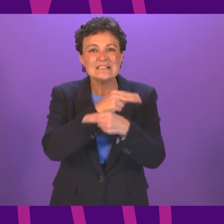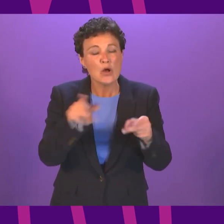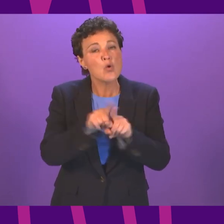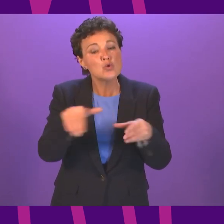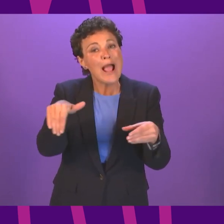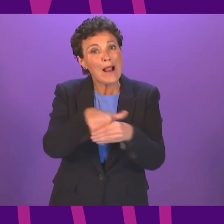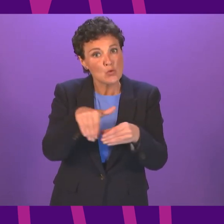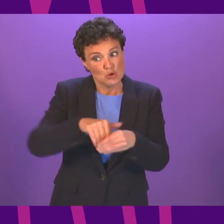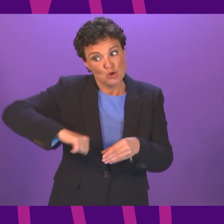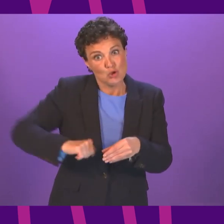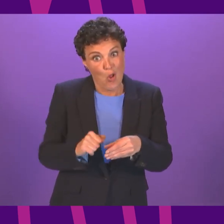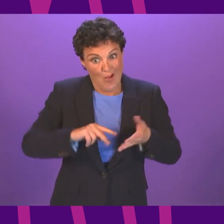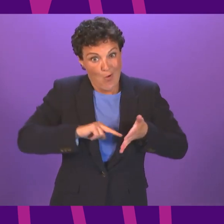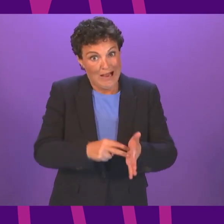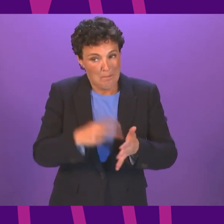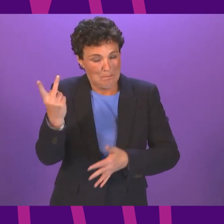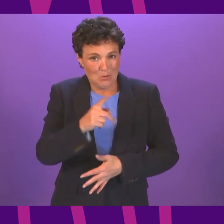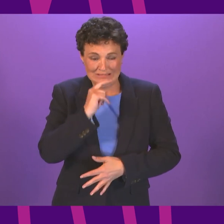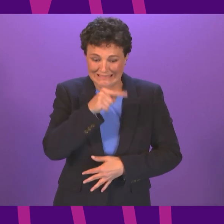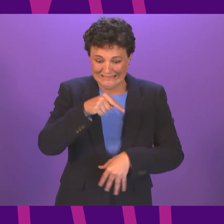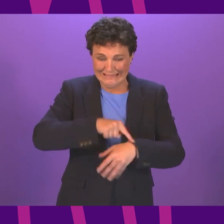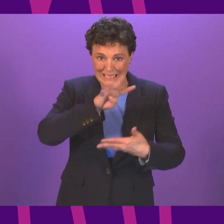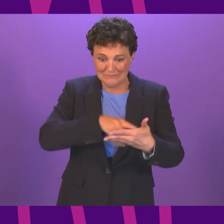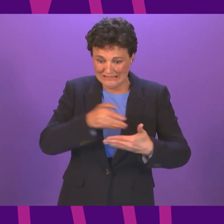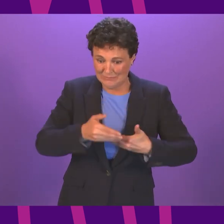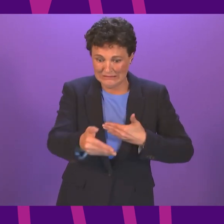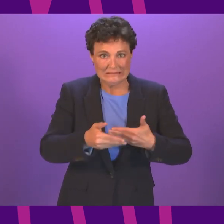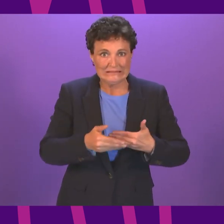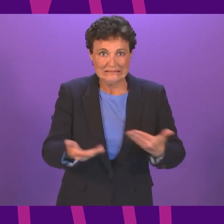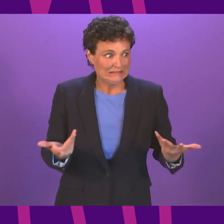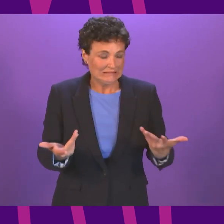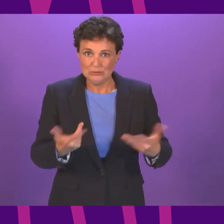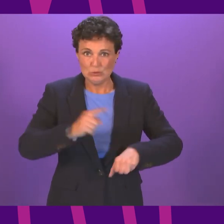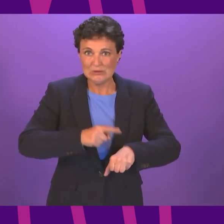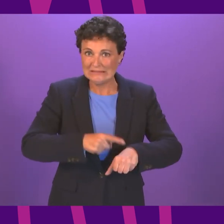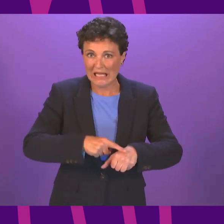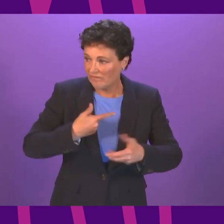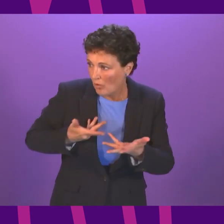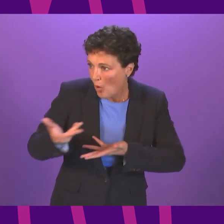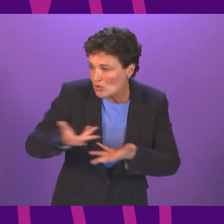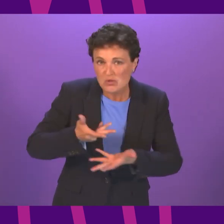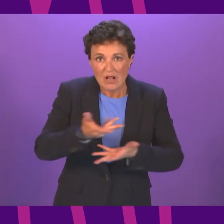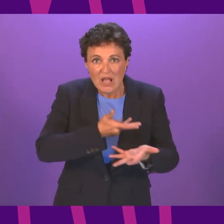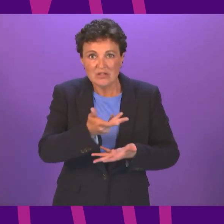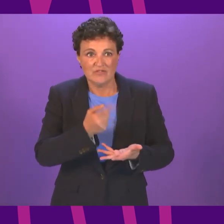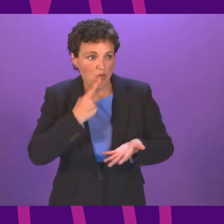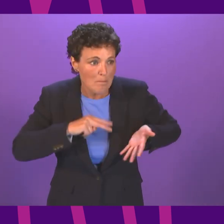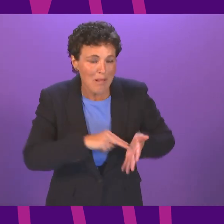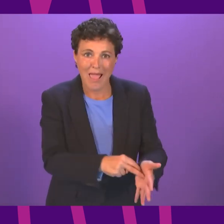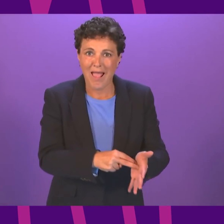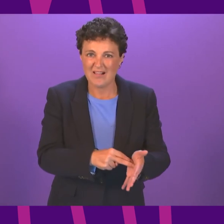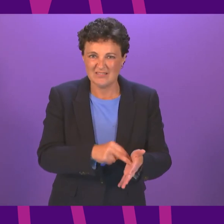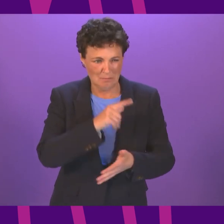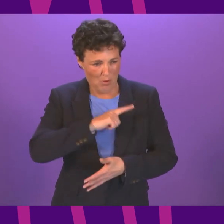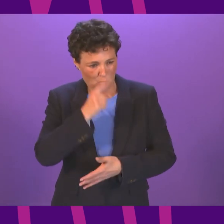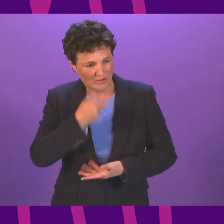concern that this timetable means that there has been no time for consultation on plans to extend extraordinary powers for ministers for up